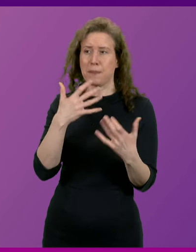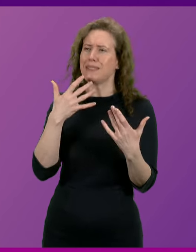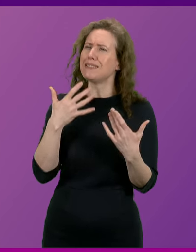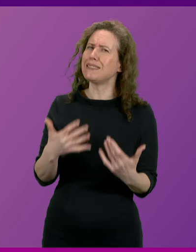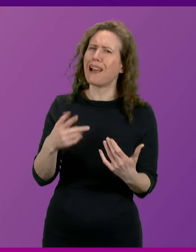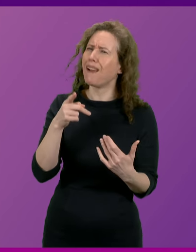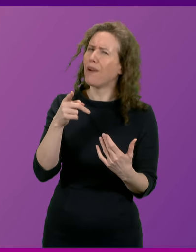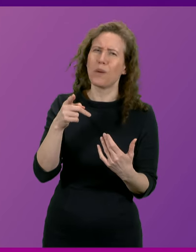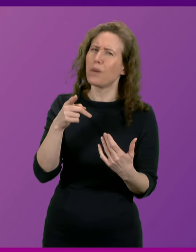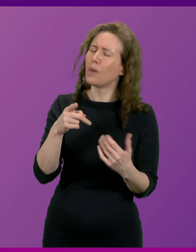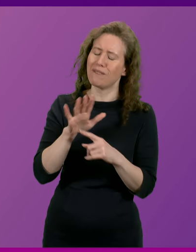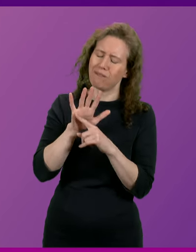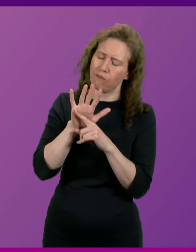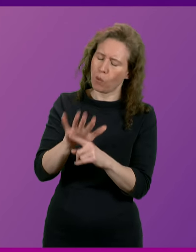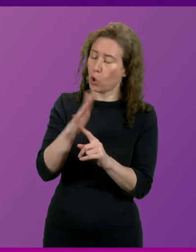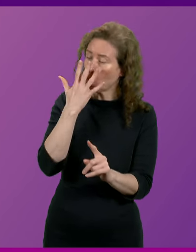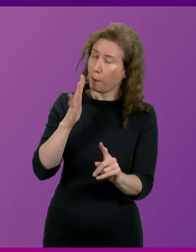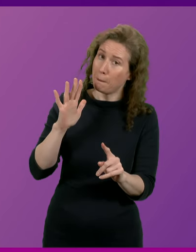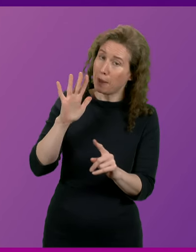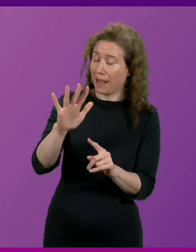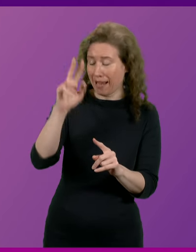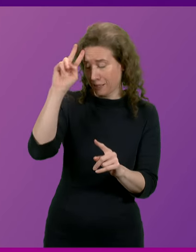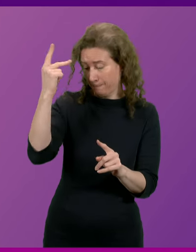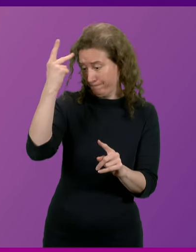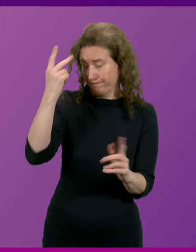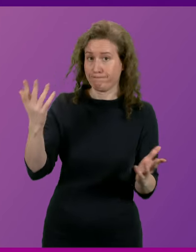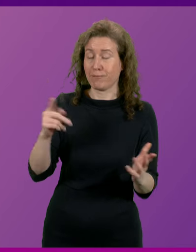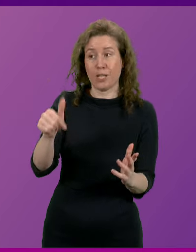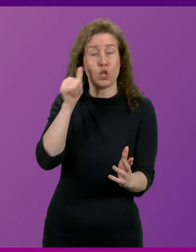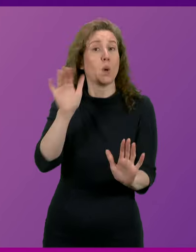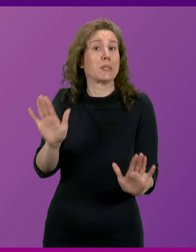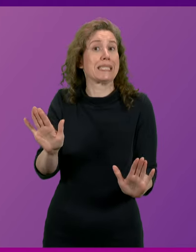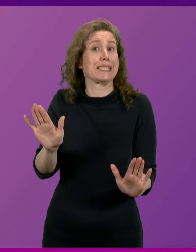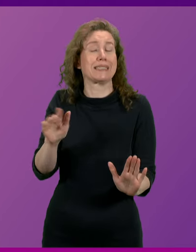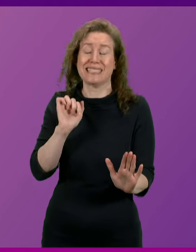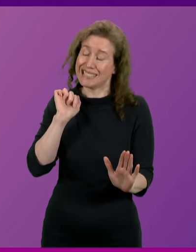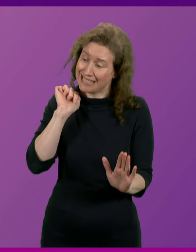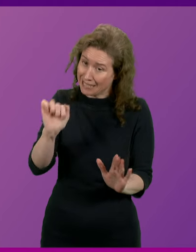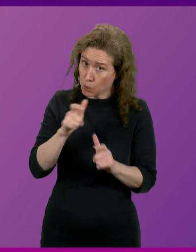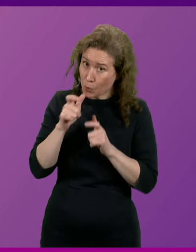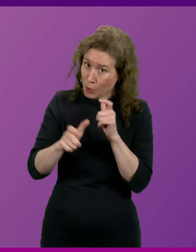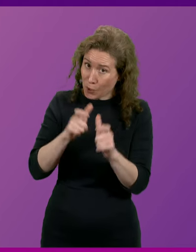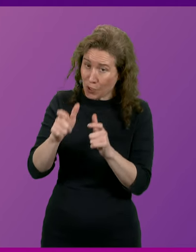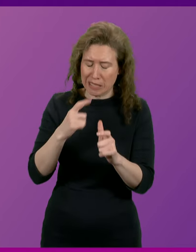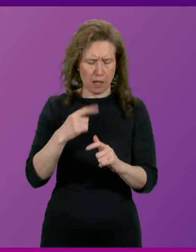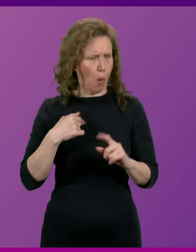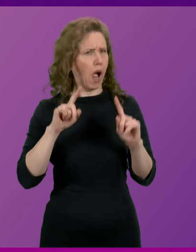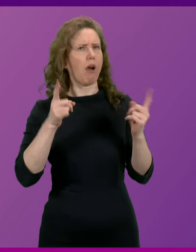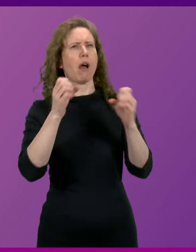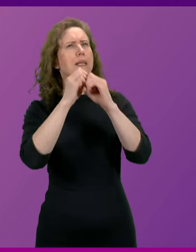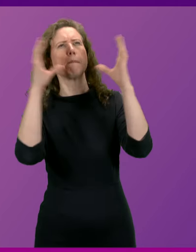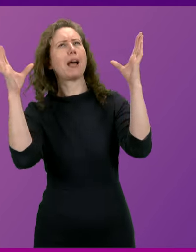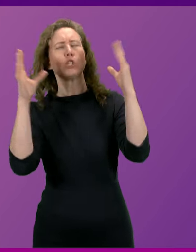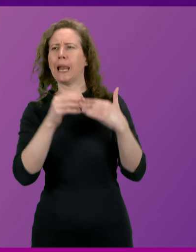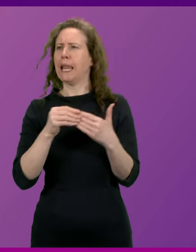he's been forced into a humiliating U-turn, and he knows it. These are his words. I can't imagine being